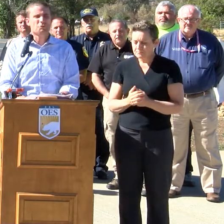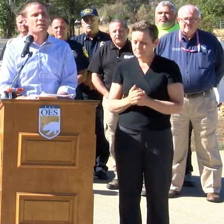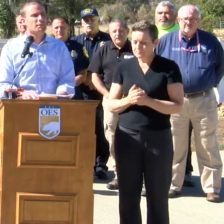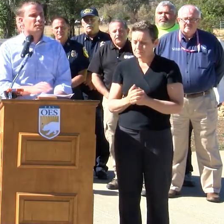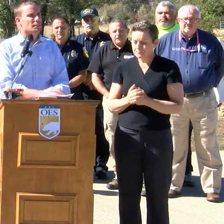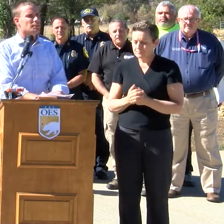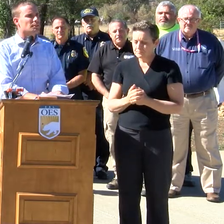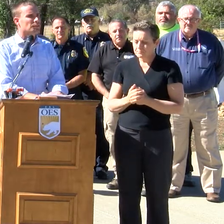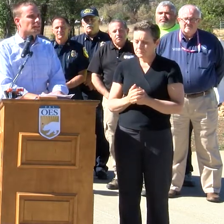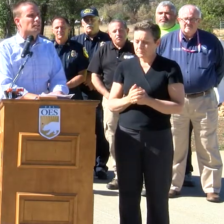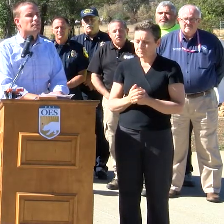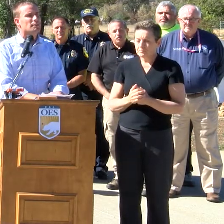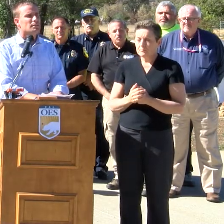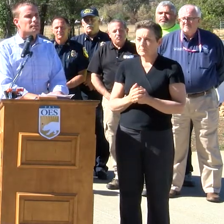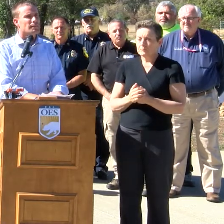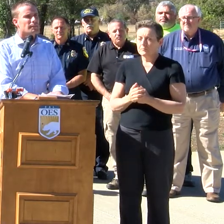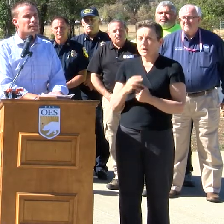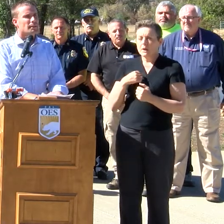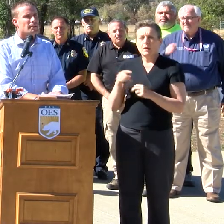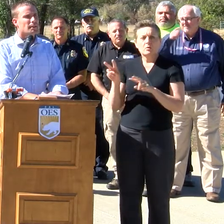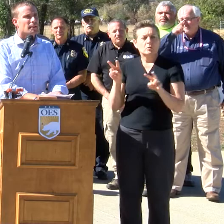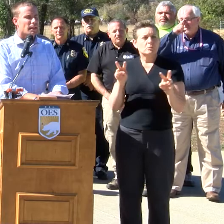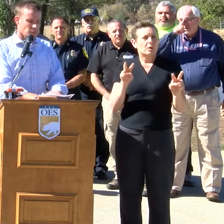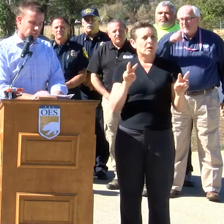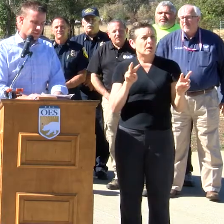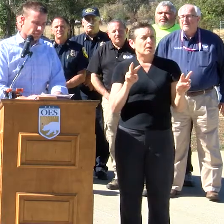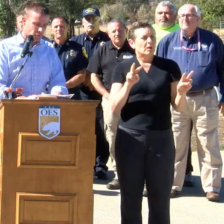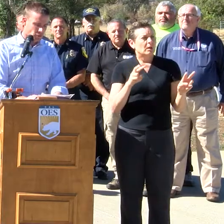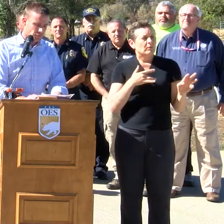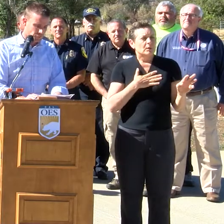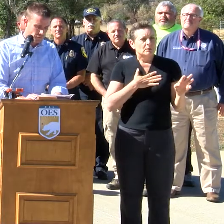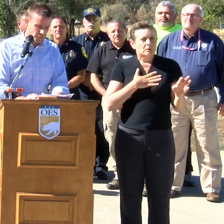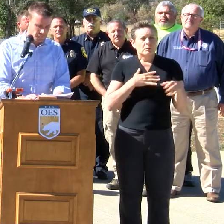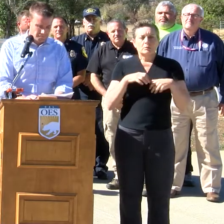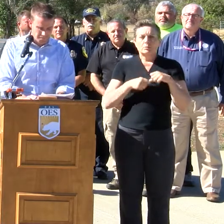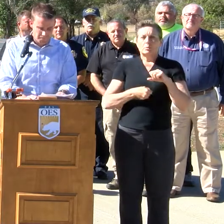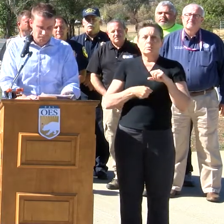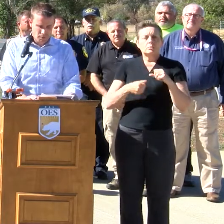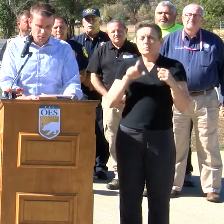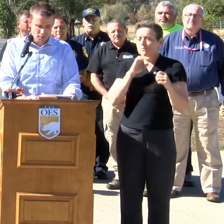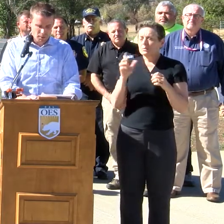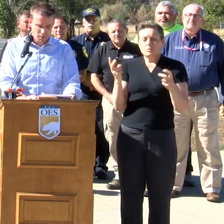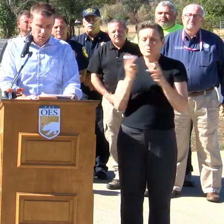And it was devastating to see. And it was an inferno of destruction.